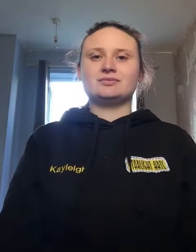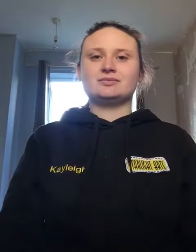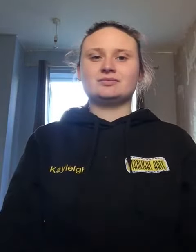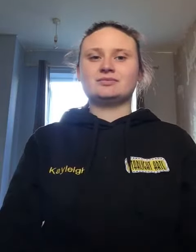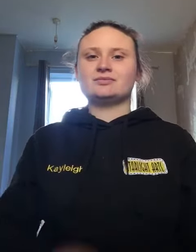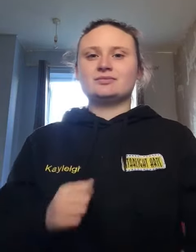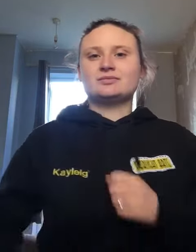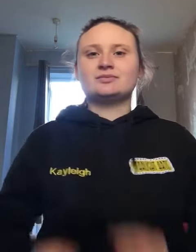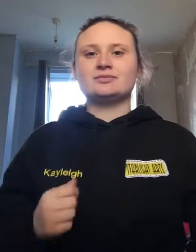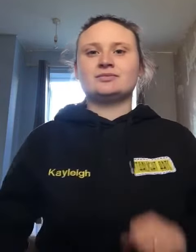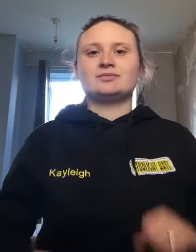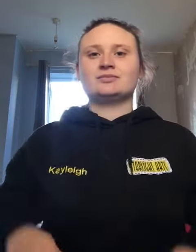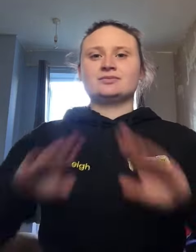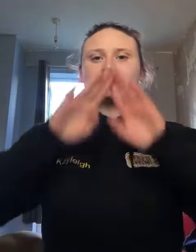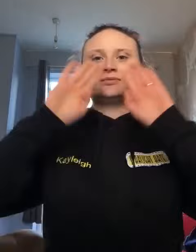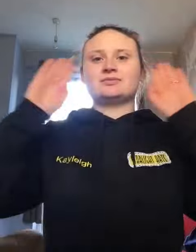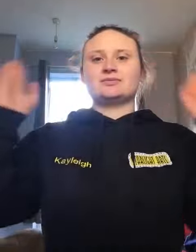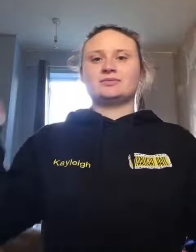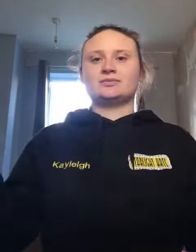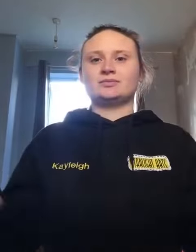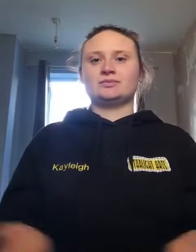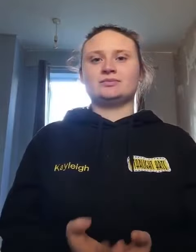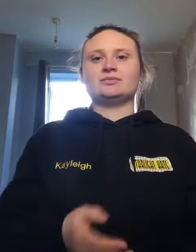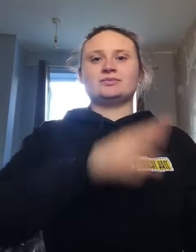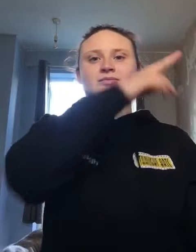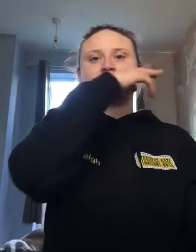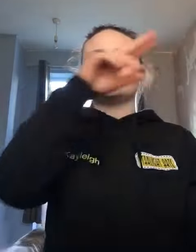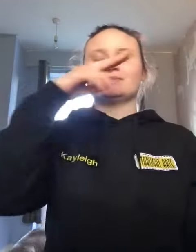Run away into a world that we need to cry.